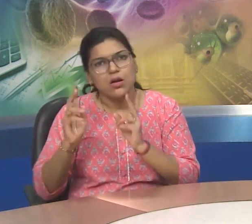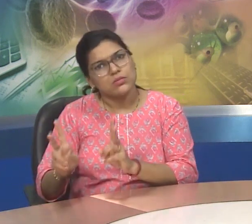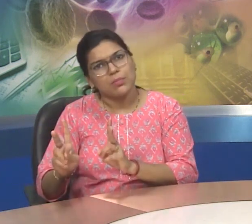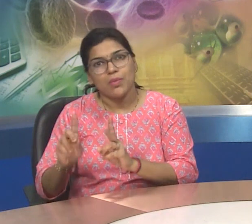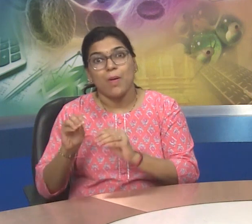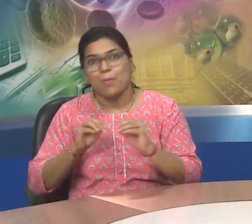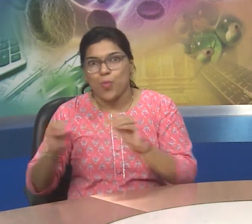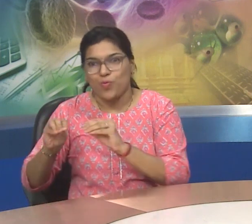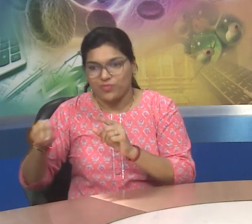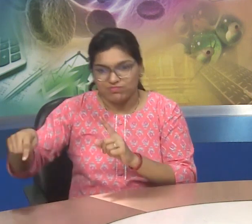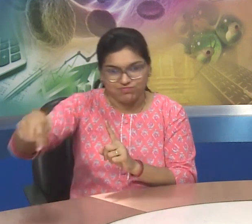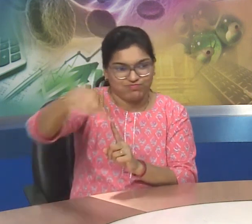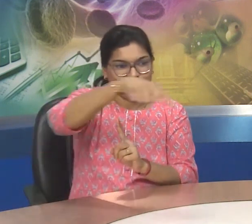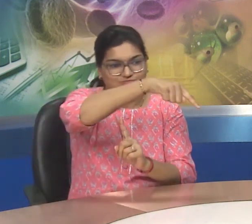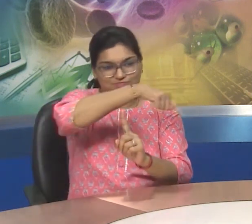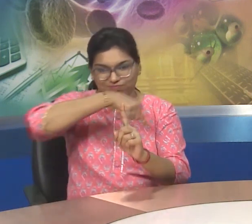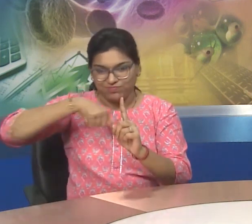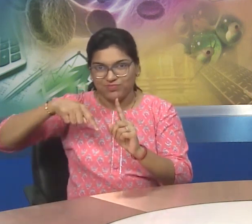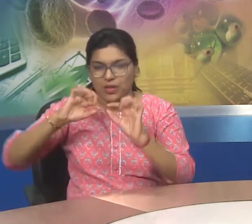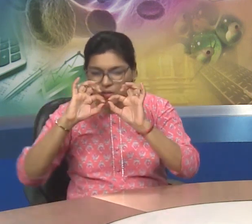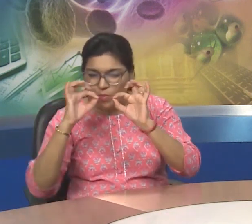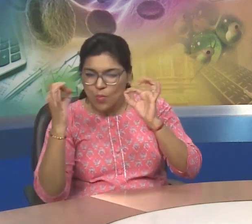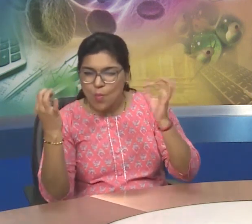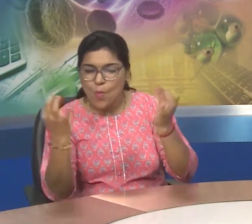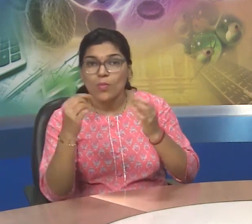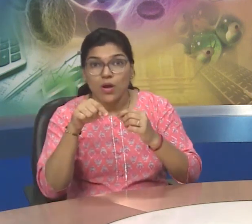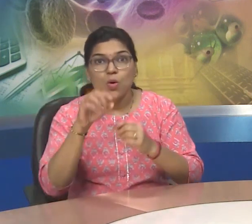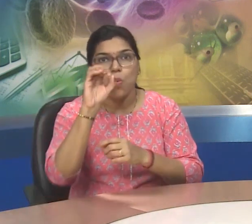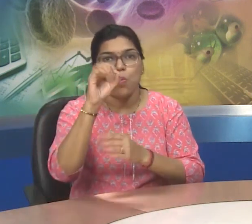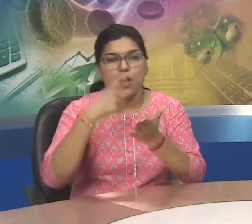orbit ring central star